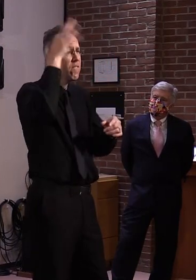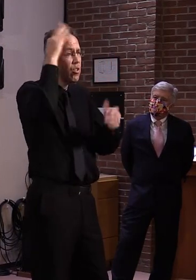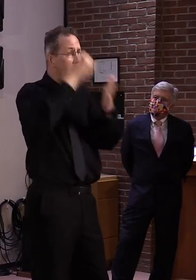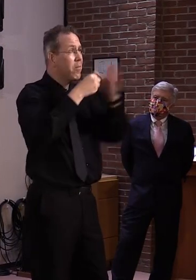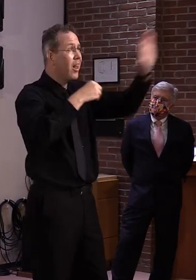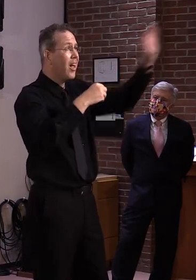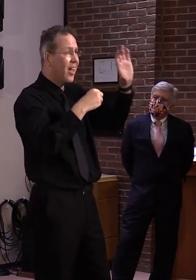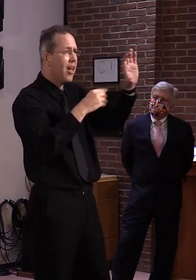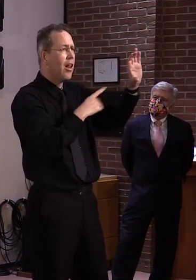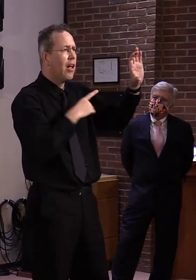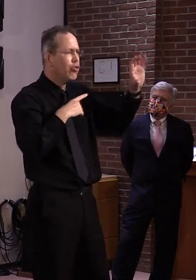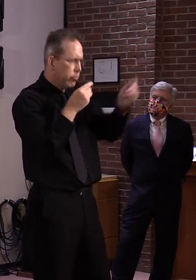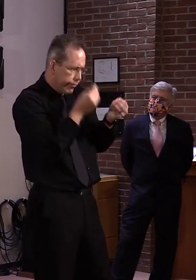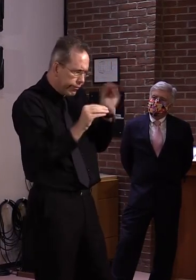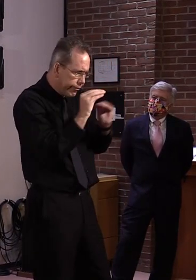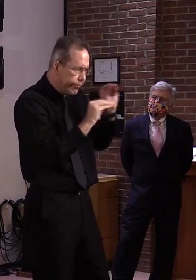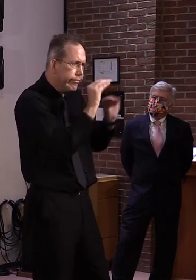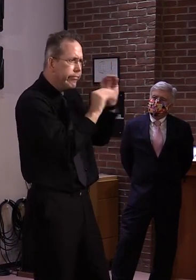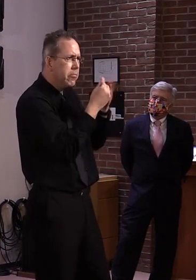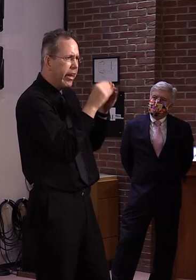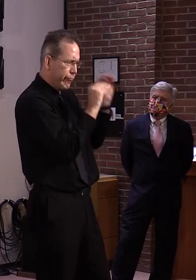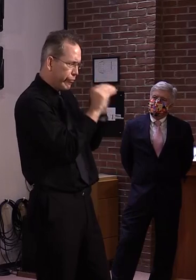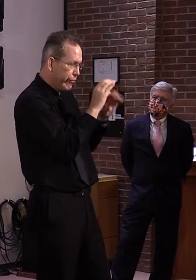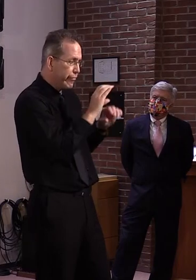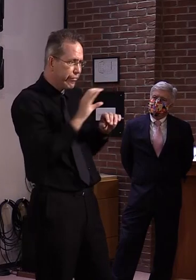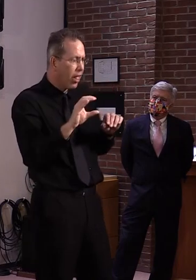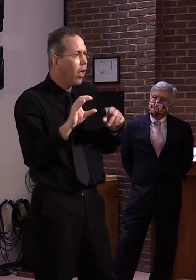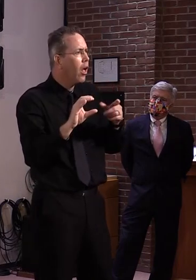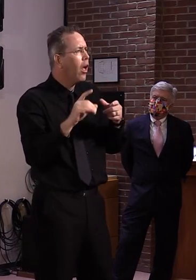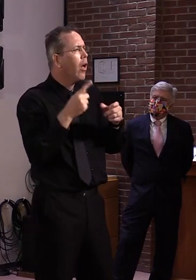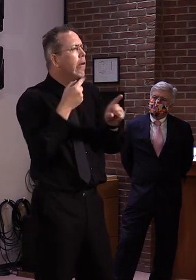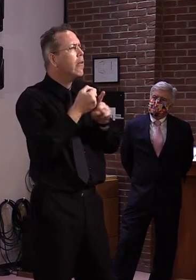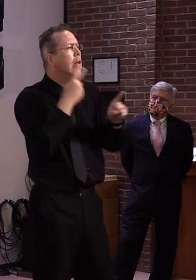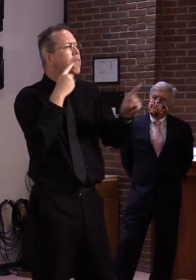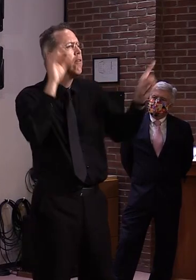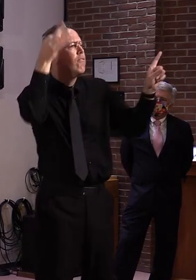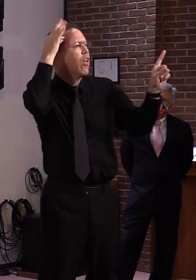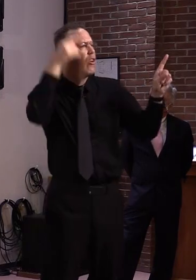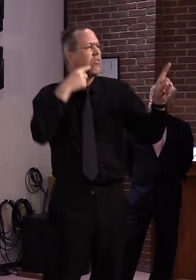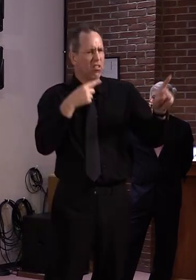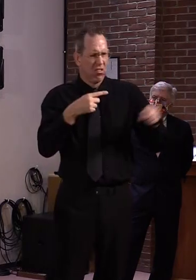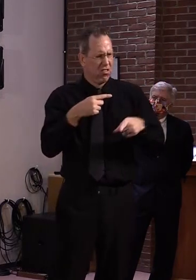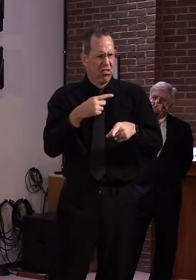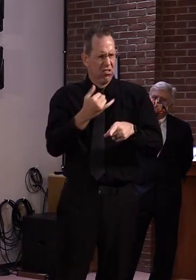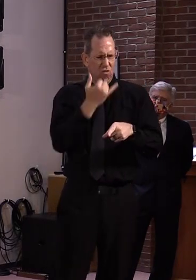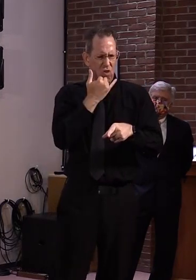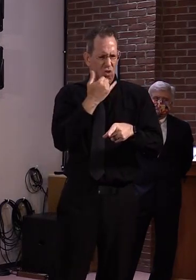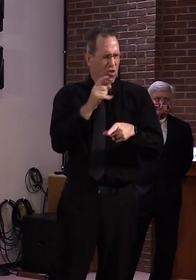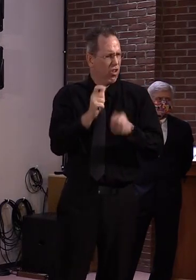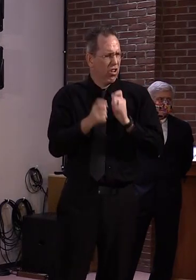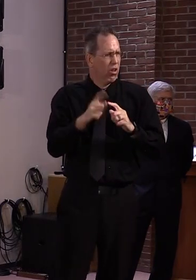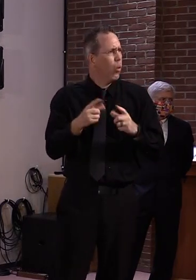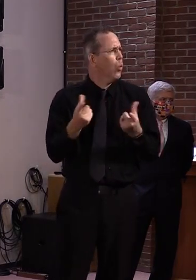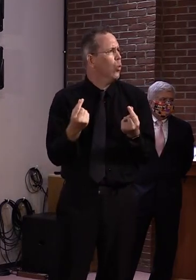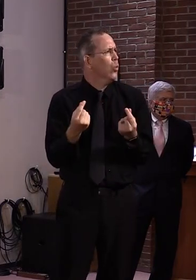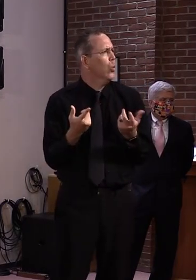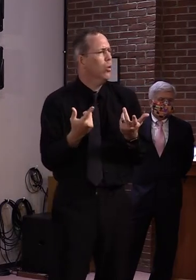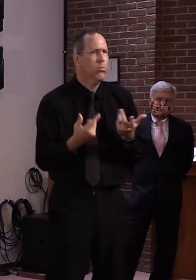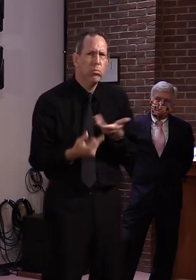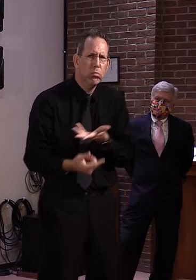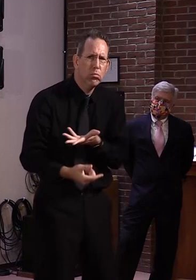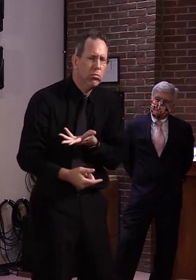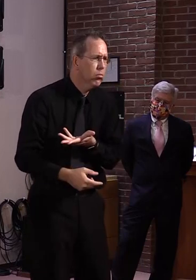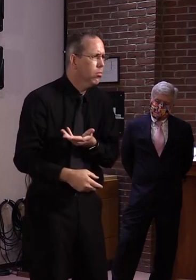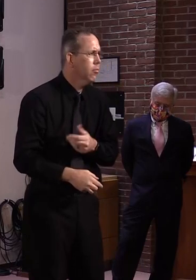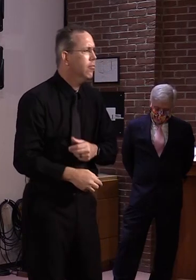Yeah, you've got the numbers right. mean, if we go to, you know, if we had to fill the hundred and something million dollar gap in the Ed